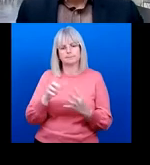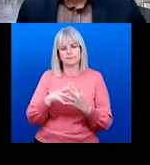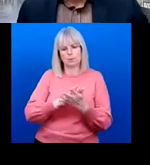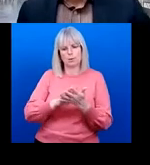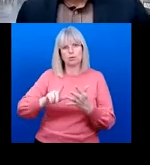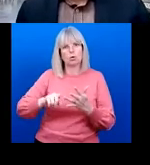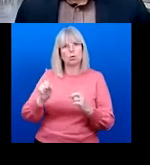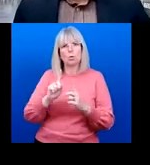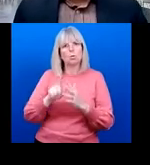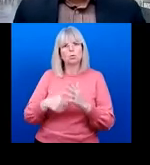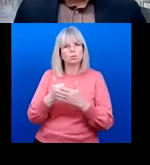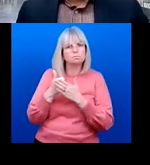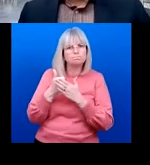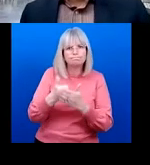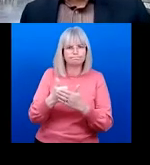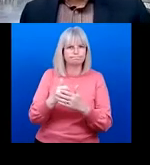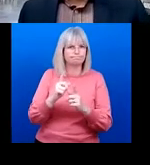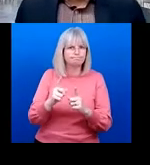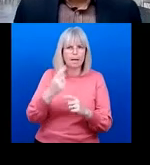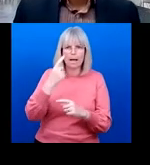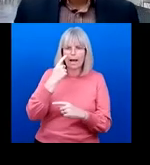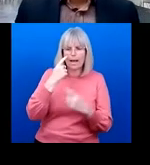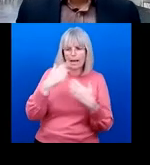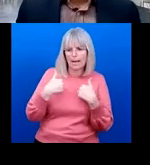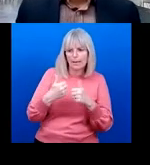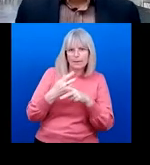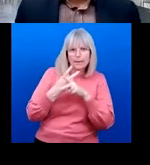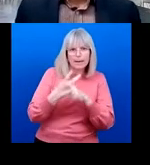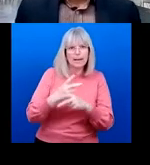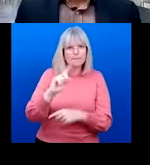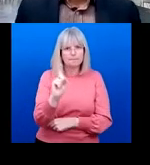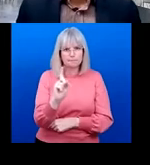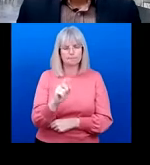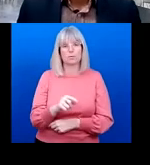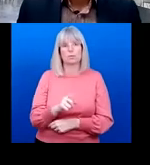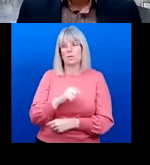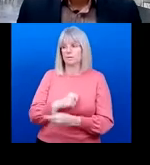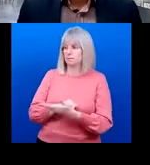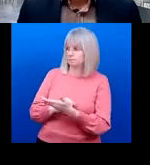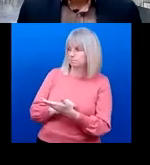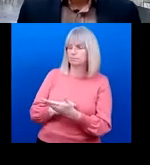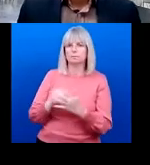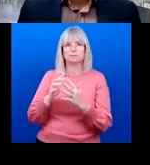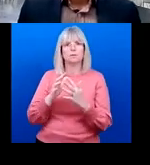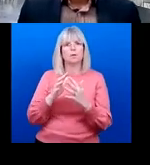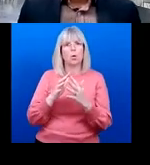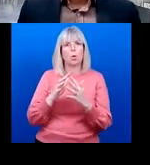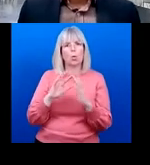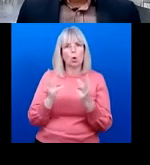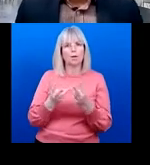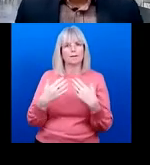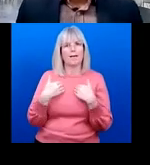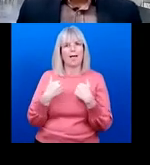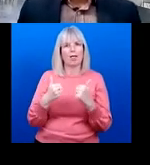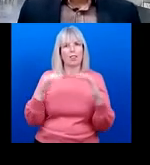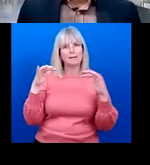health systems. Alakos for this, I would like to go back to the world health assembly resolution on eye care from 2020. Alakos Where it